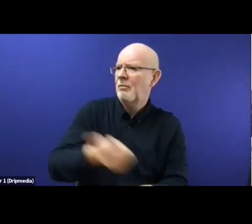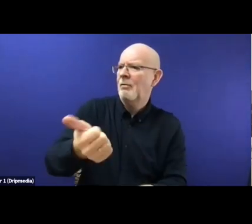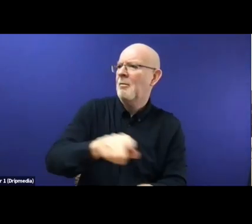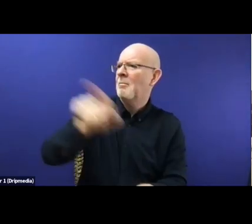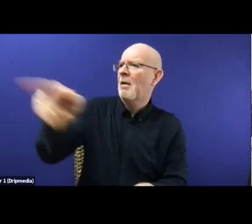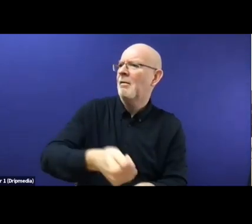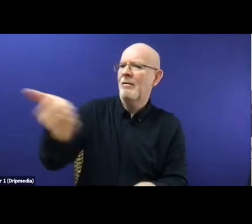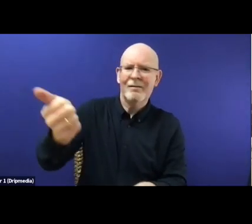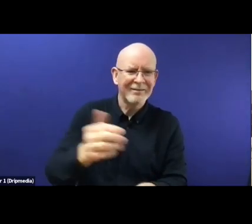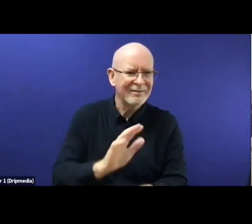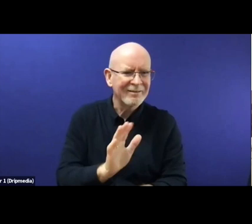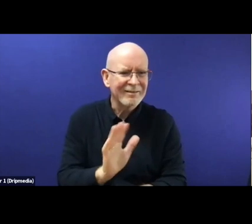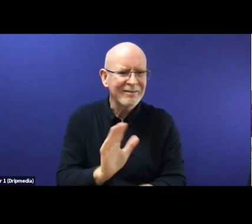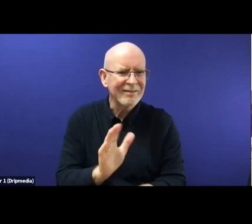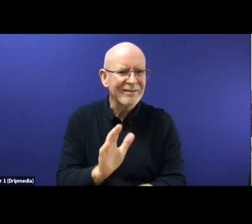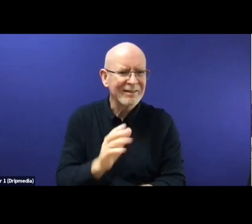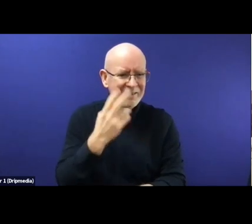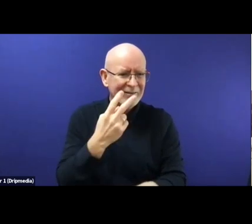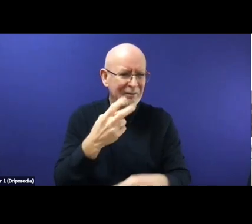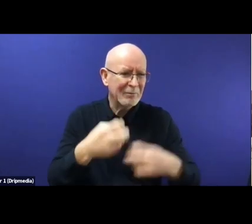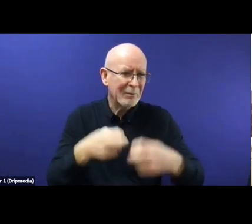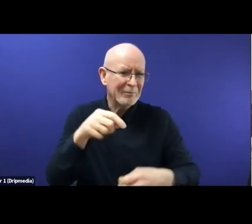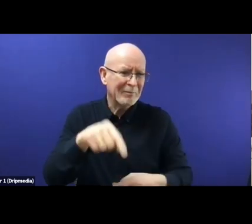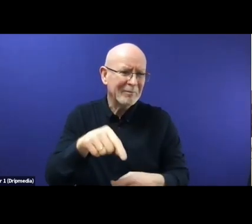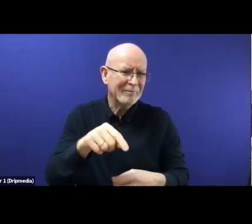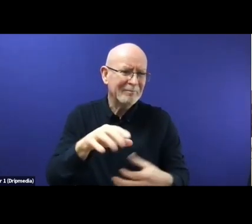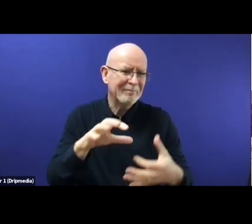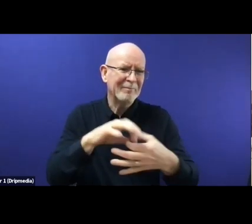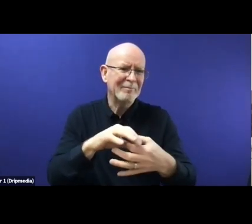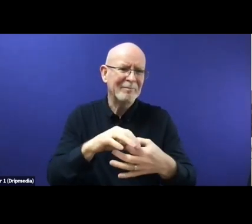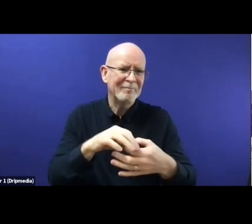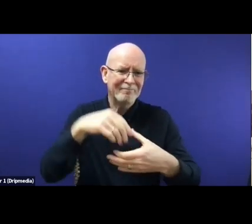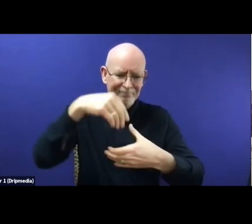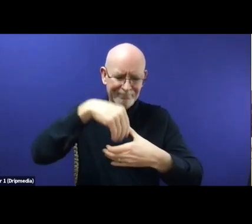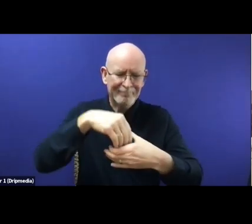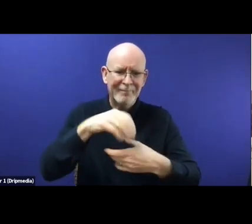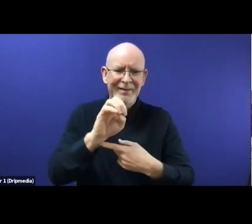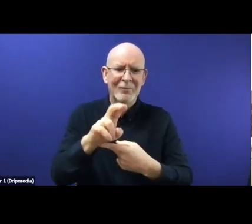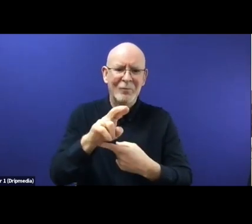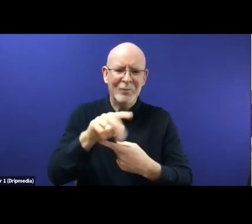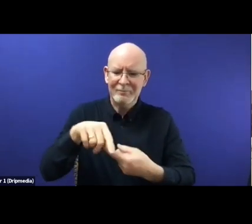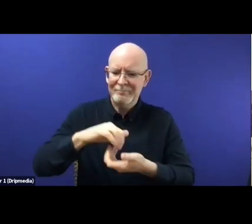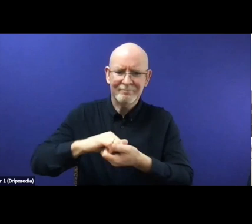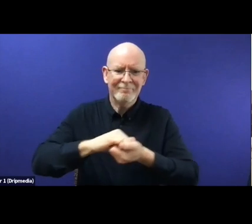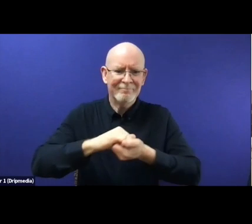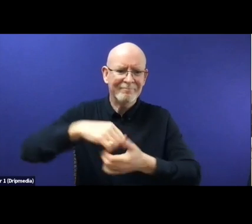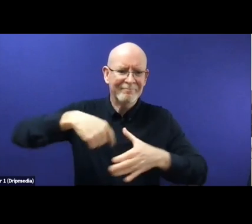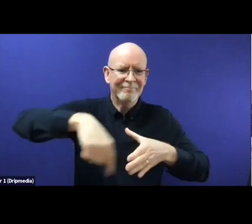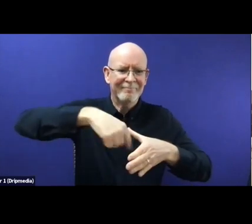Pact on Migration and Asalium, sadly, is also reflected in solidarity with third countries. As you mentioned,